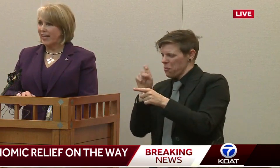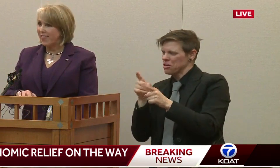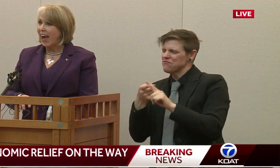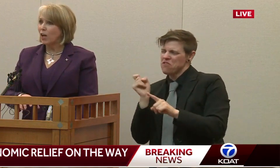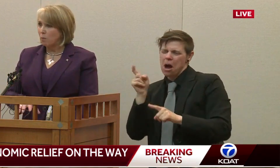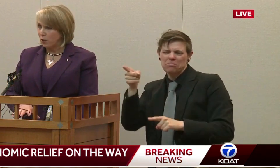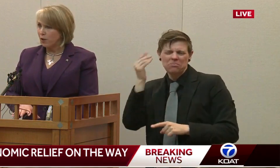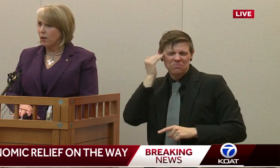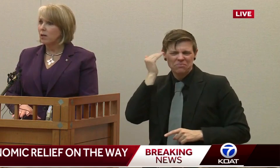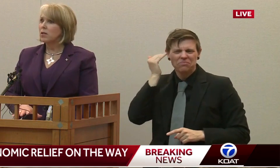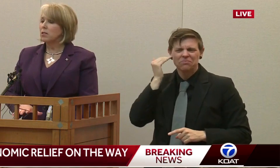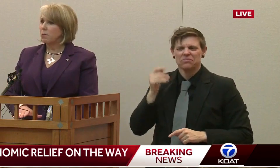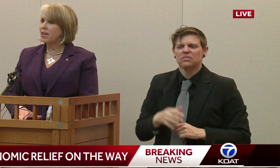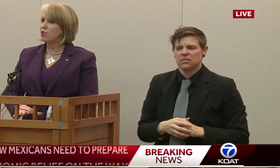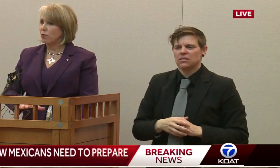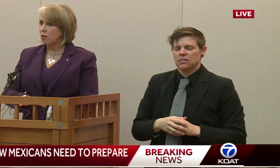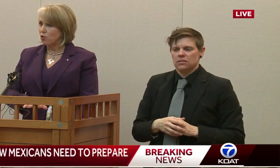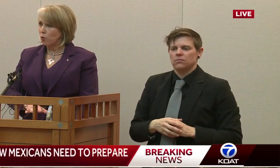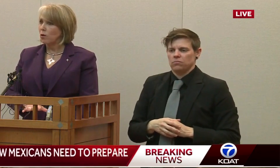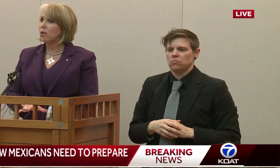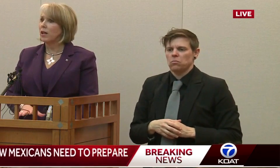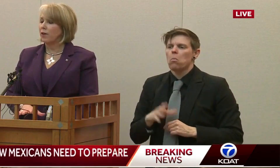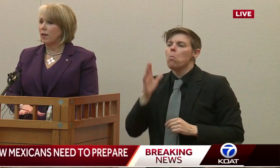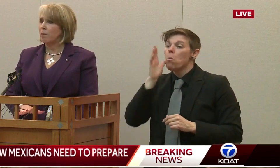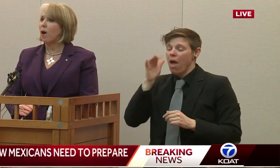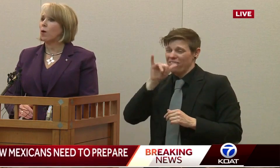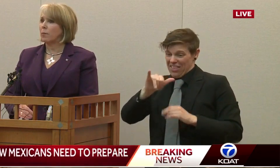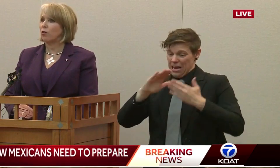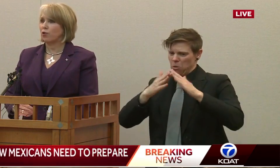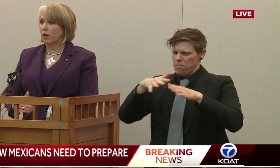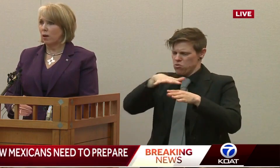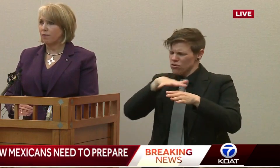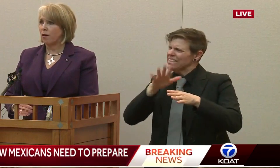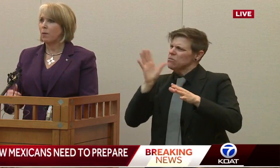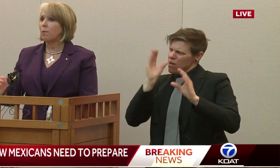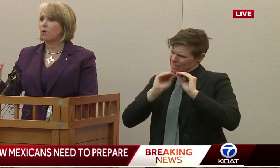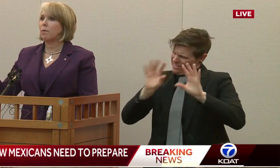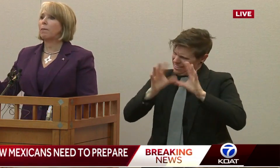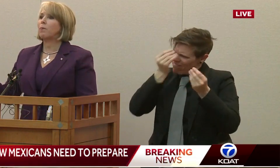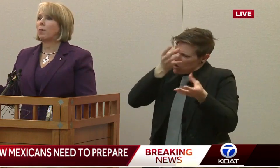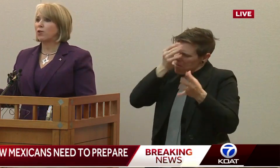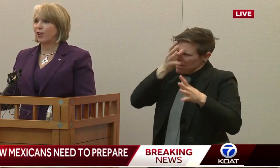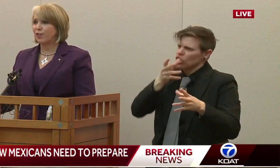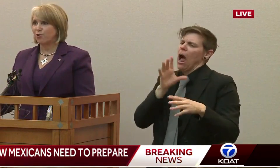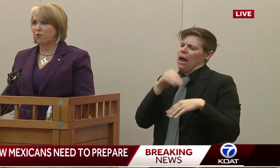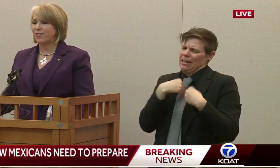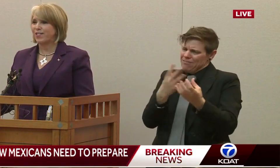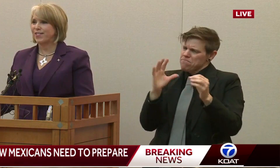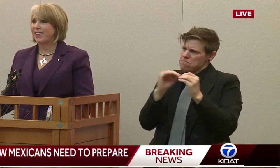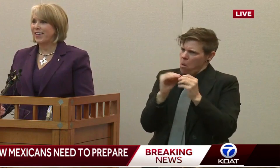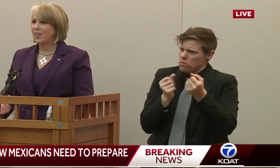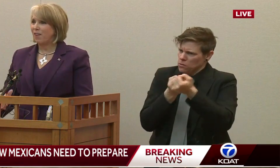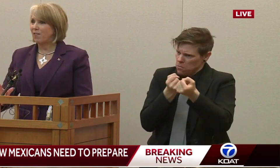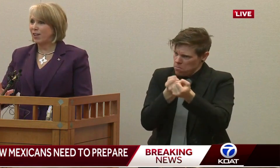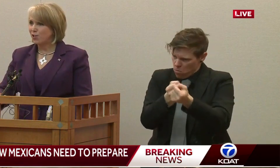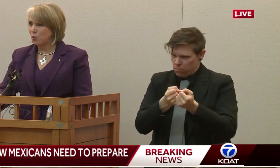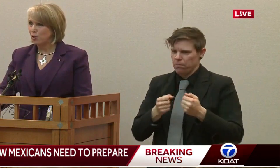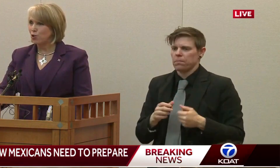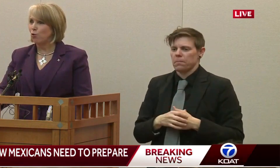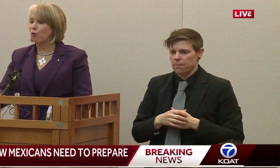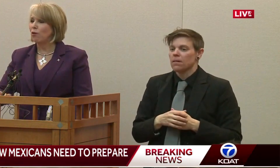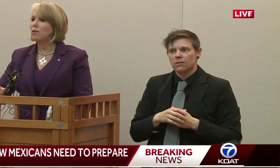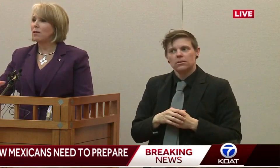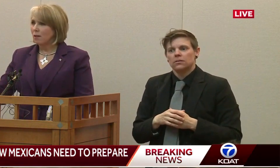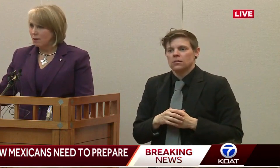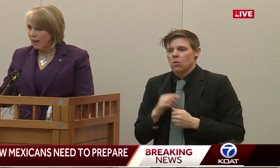effort in that community to make sure that there's real clarity about where meals are going to come from. But remember my redundant services. If I have an